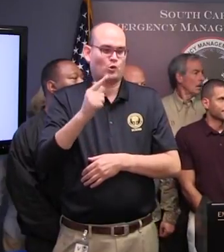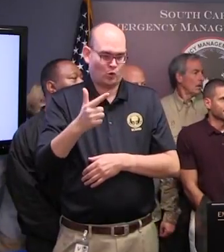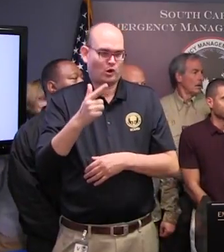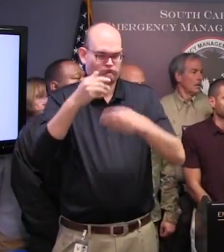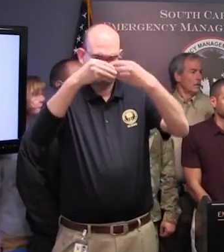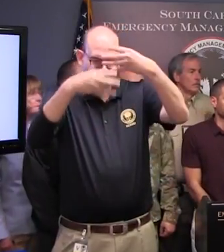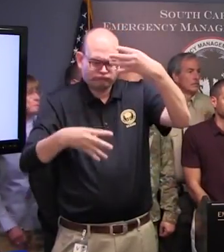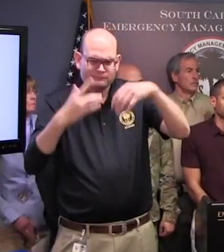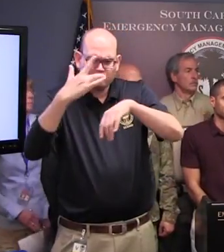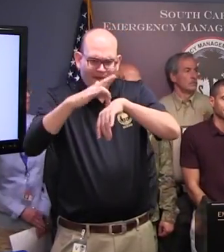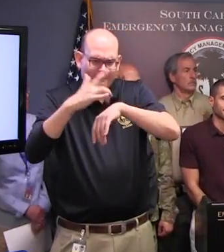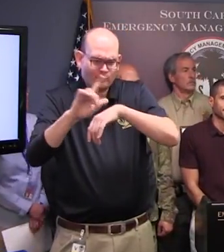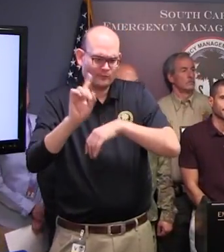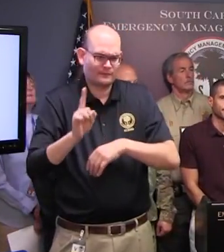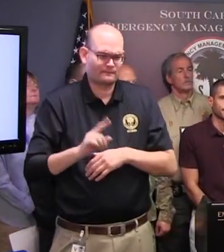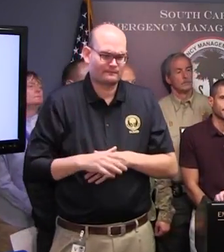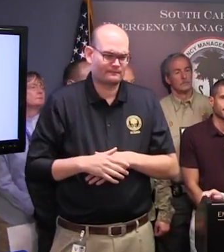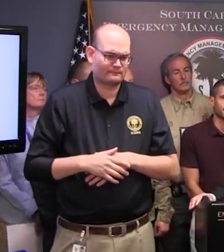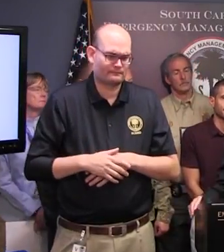Staff.